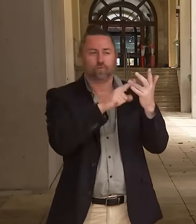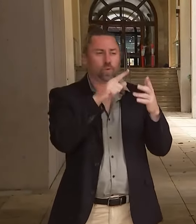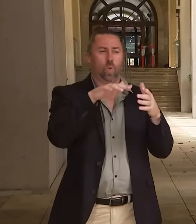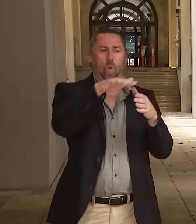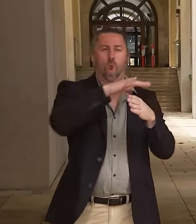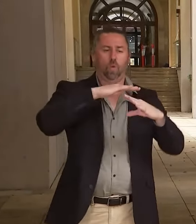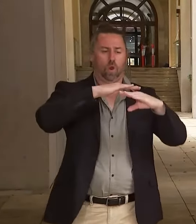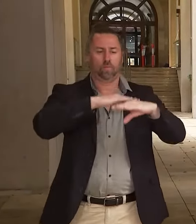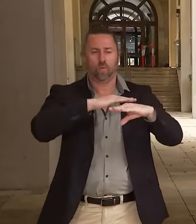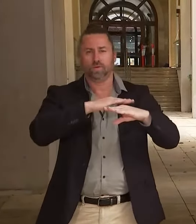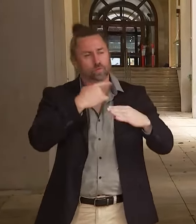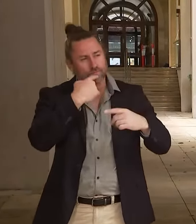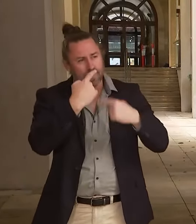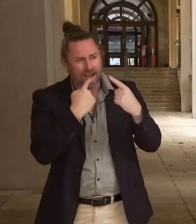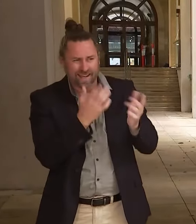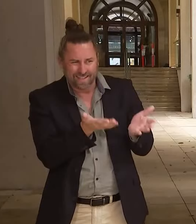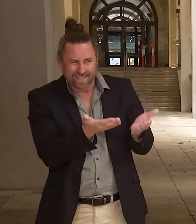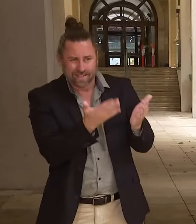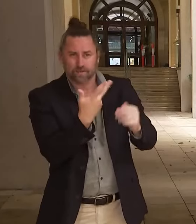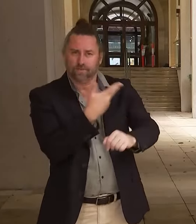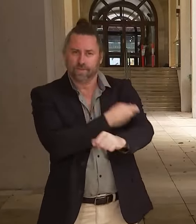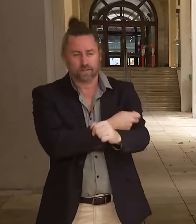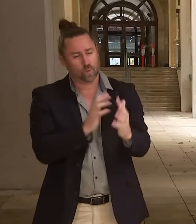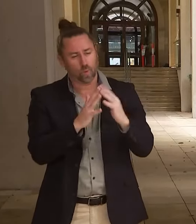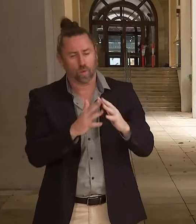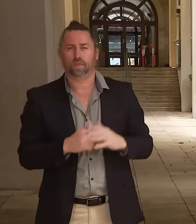local communities to improve their vaccination rates.